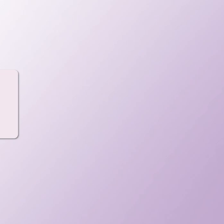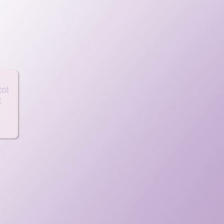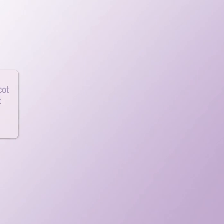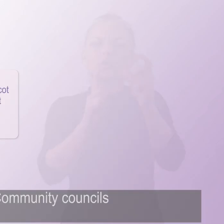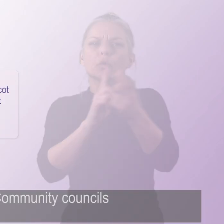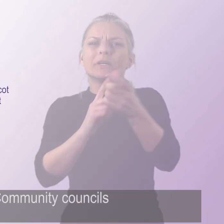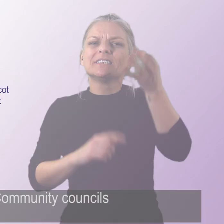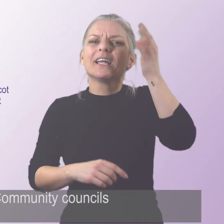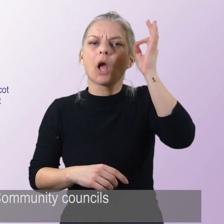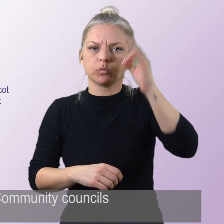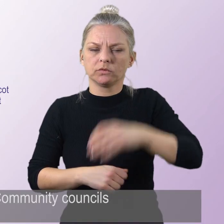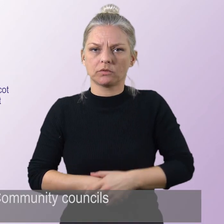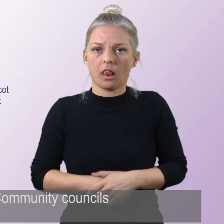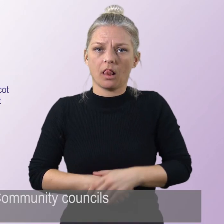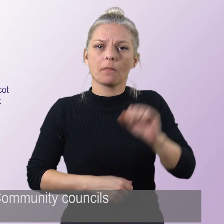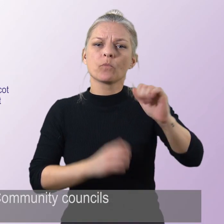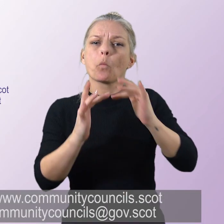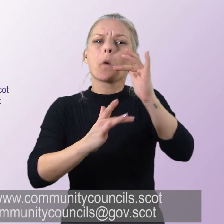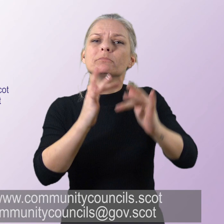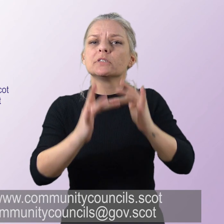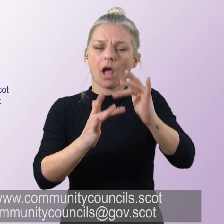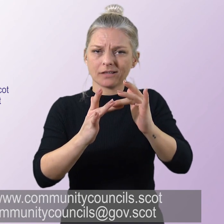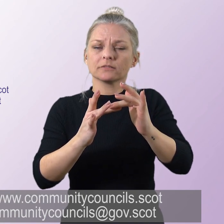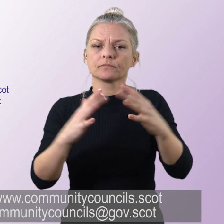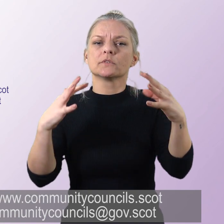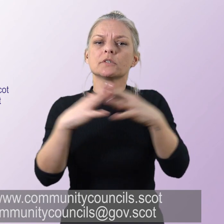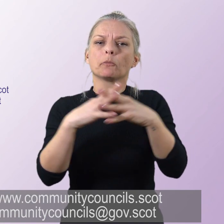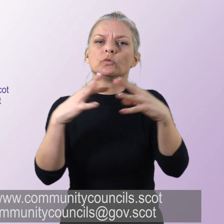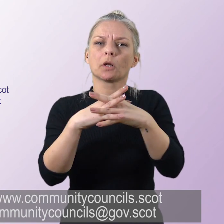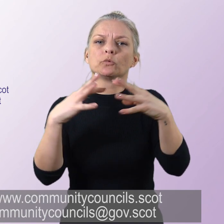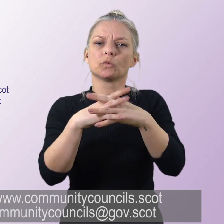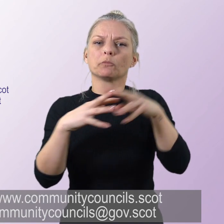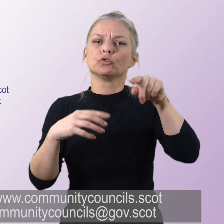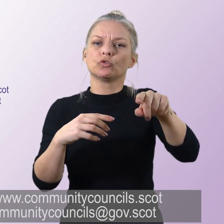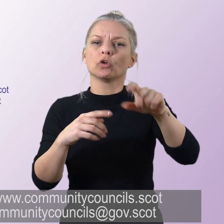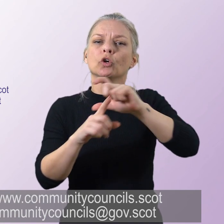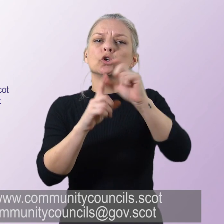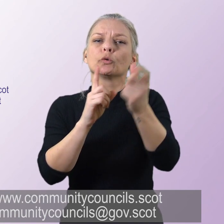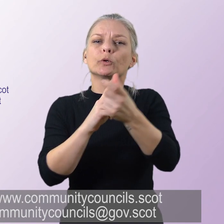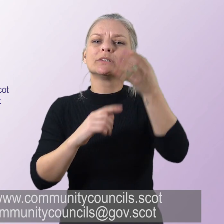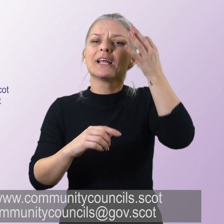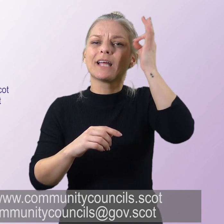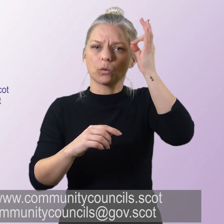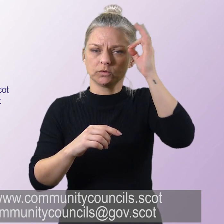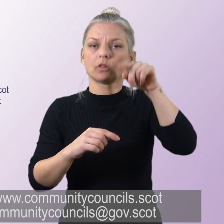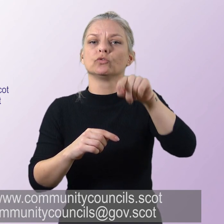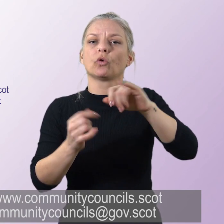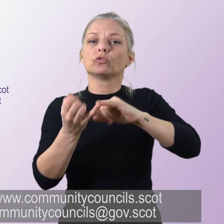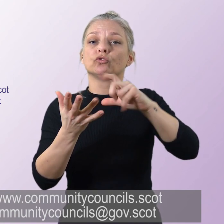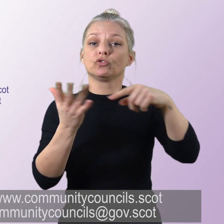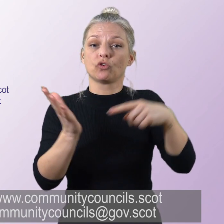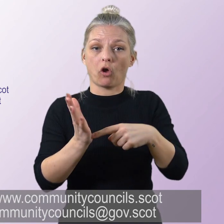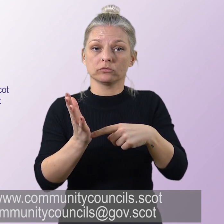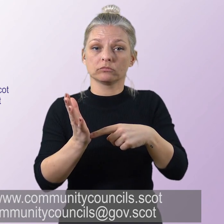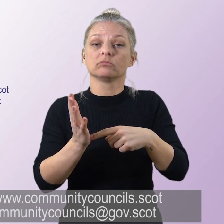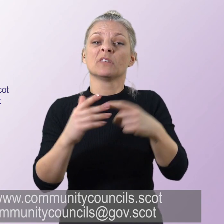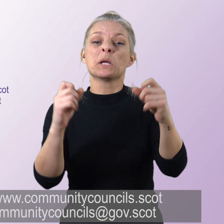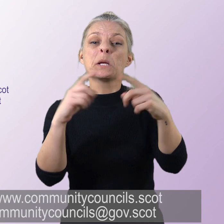Community Councils Website www.communitycouncils